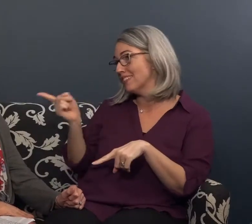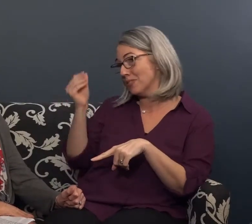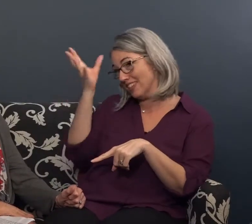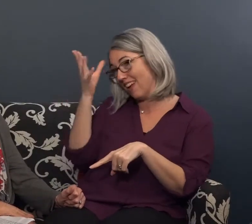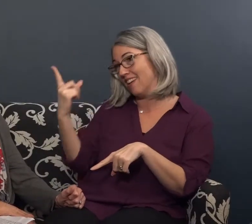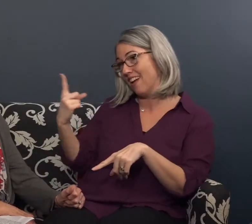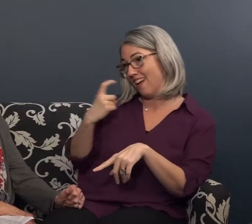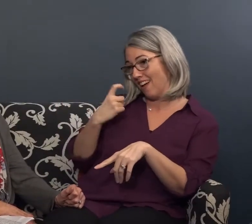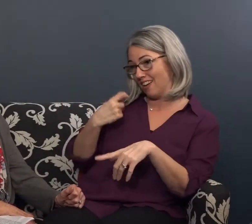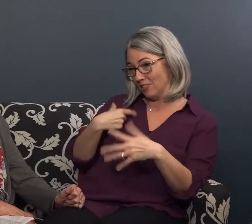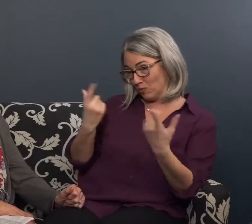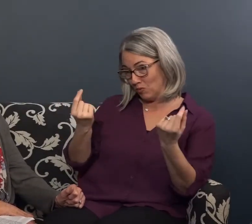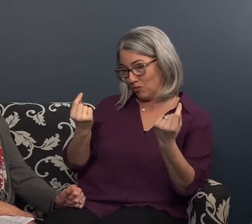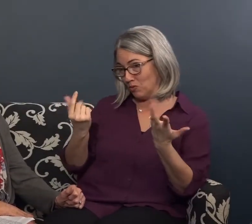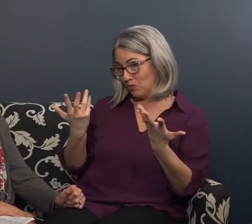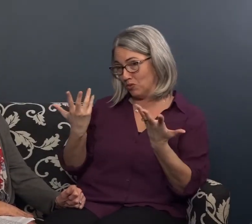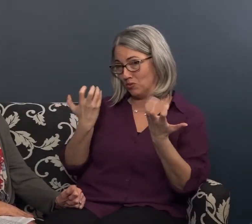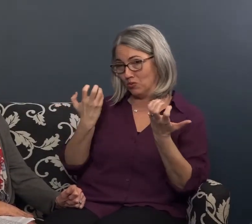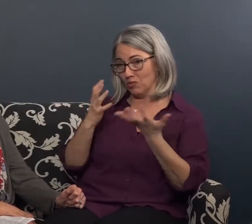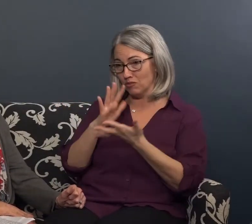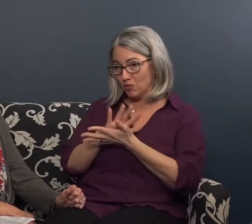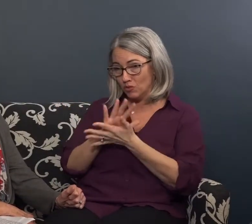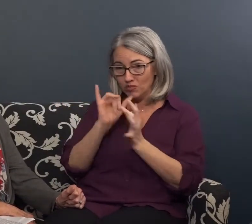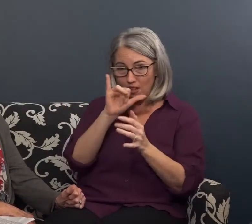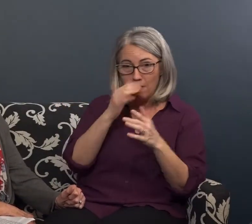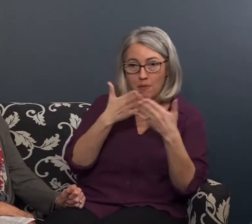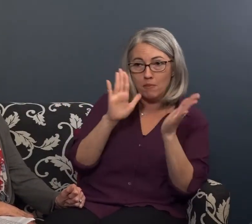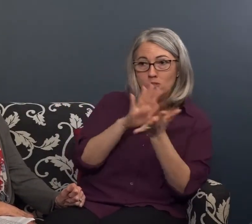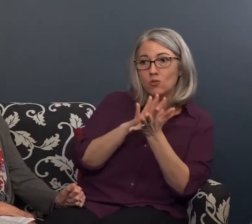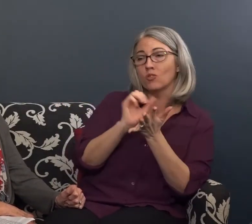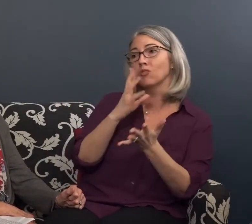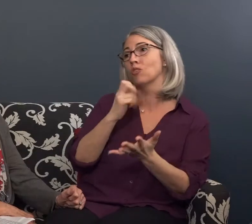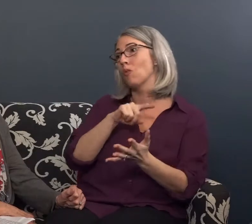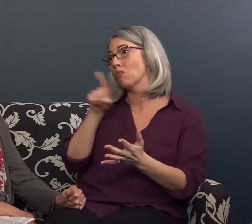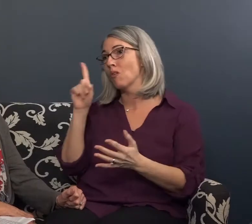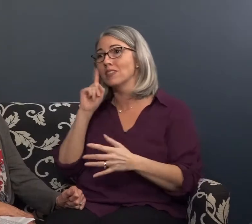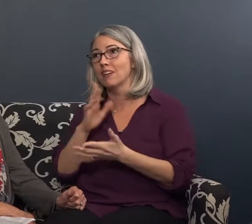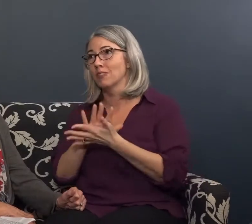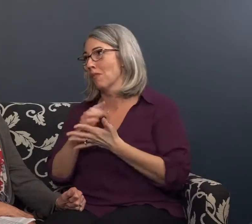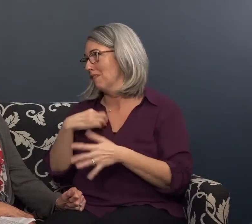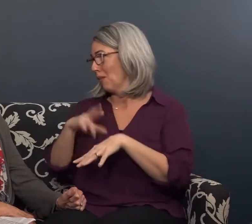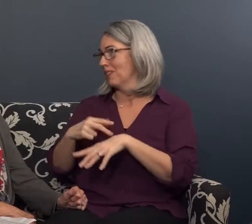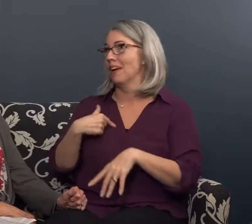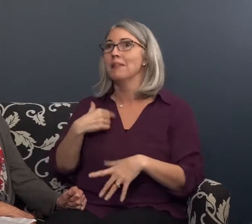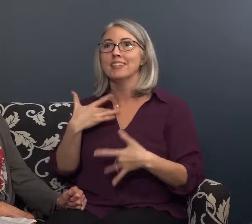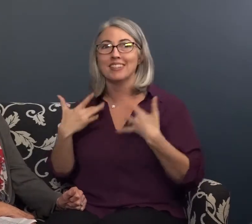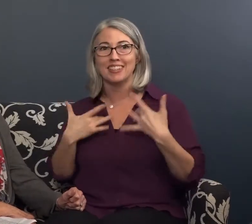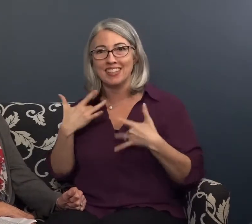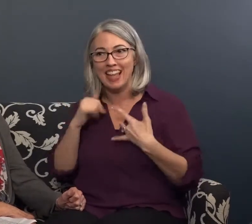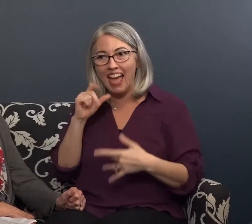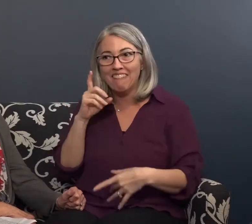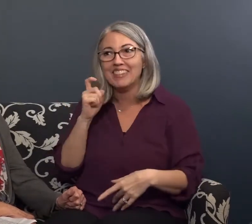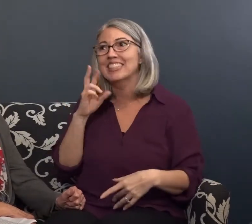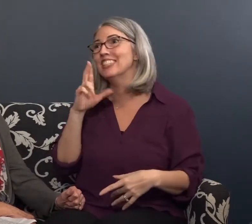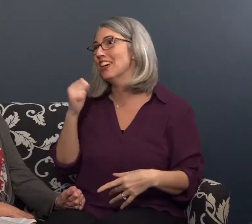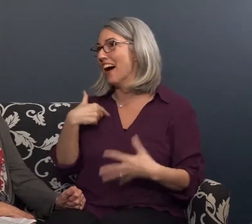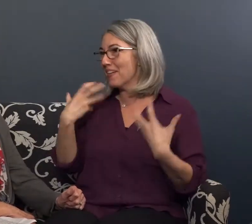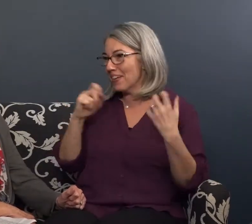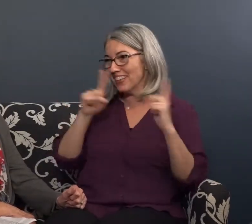a lot of fun and then when you and dad asked if I wanted to go to that school or not I was like